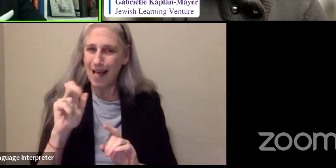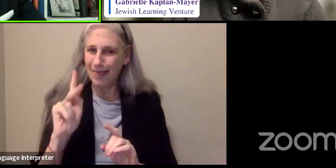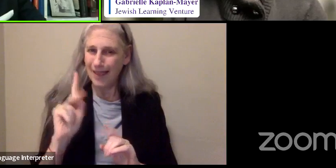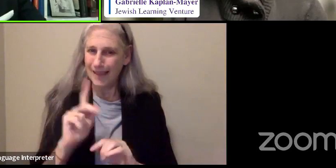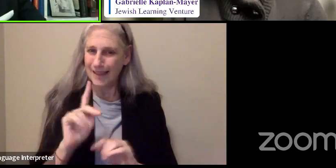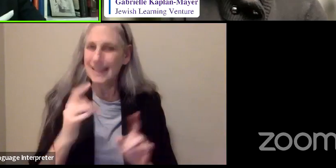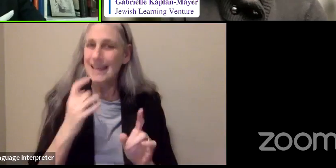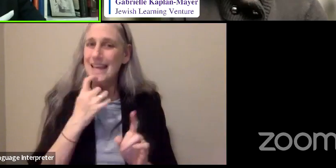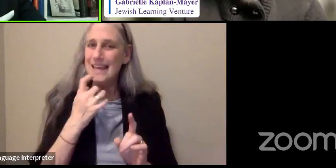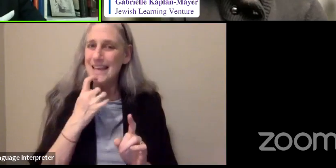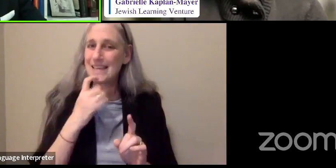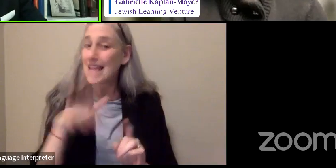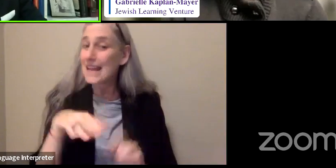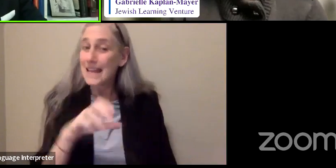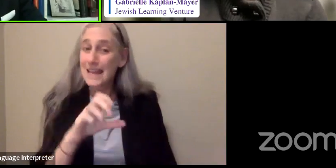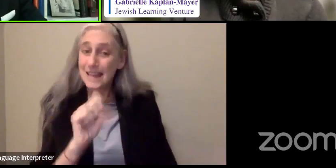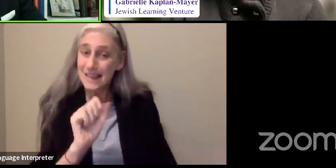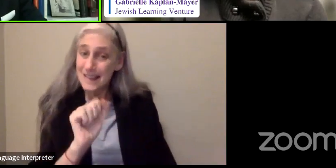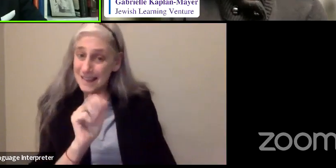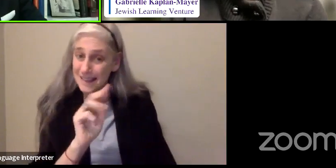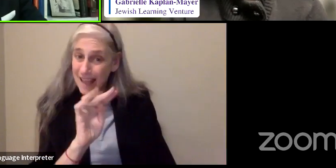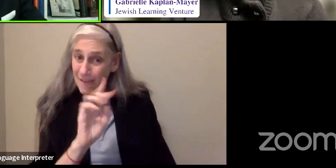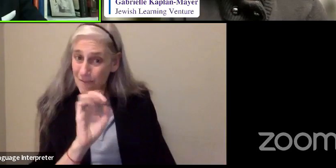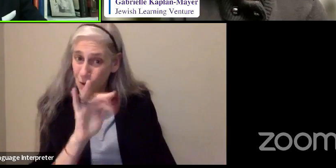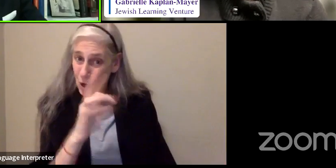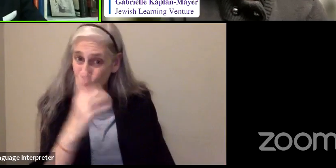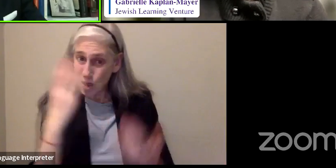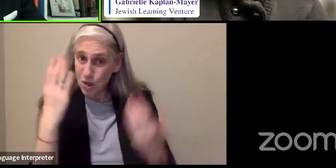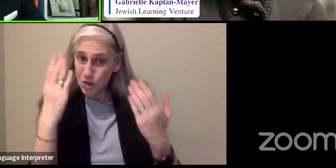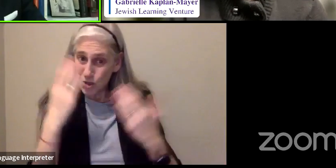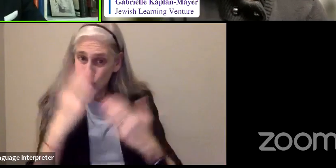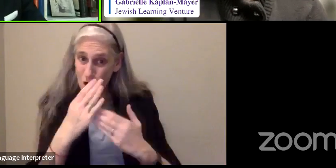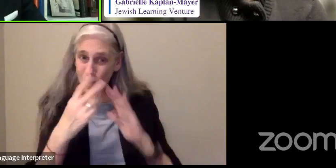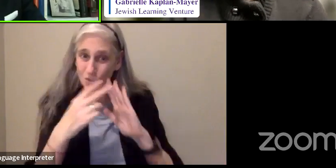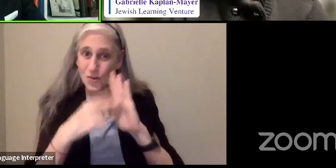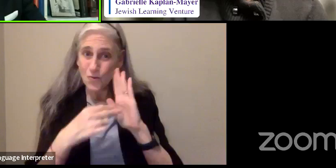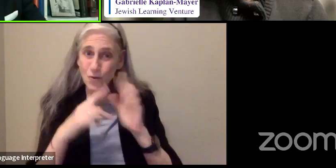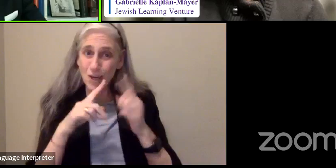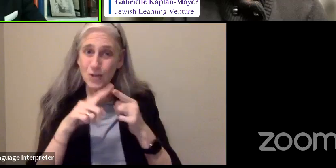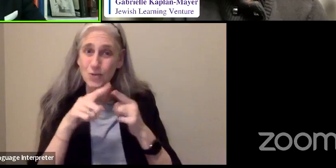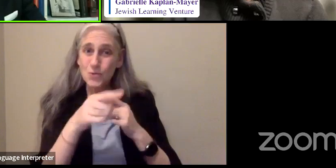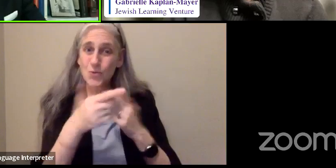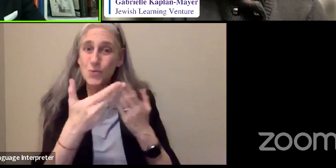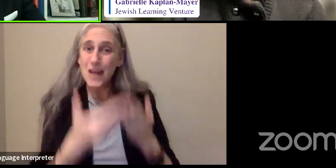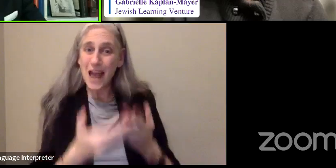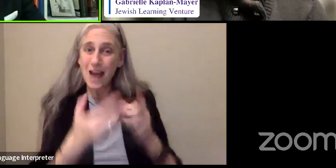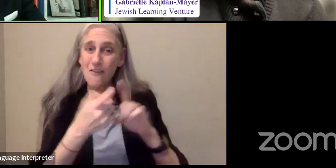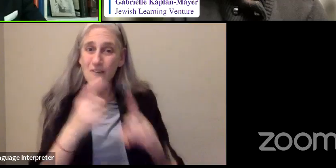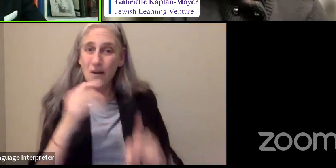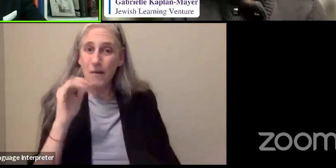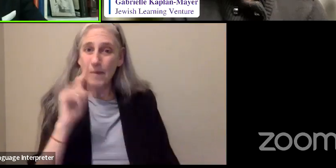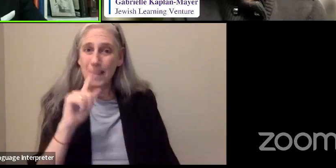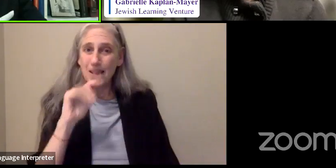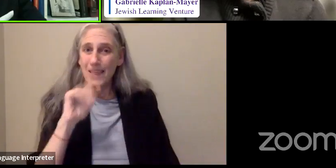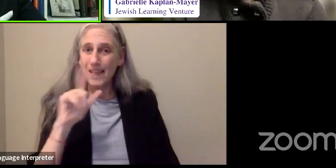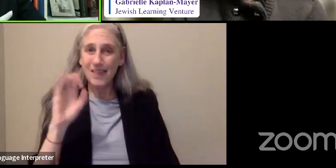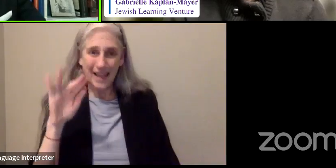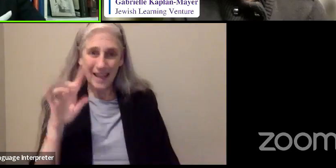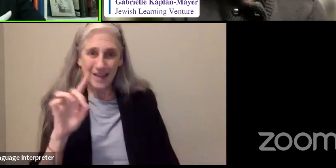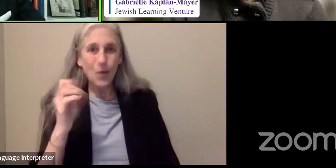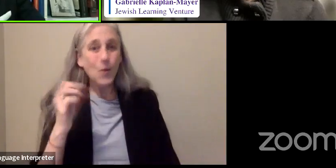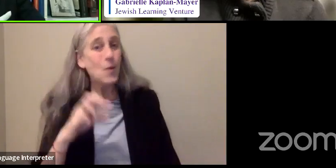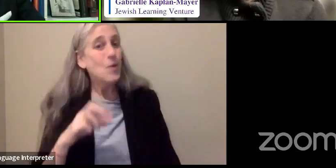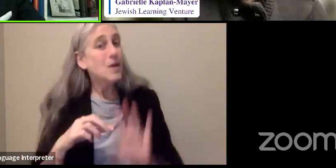says, Sanford, darkness is going to read to you now from the Iliad. Or